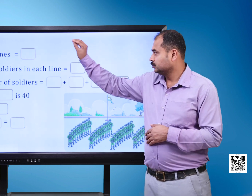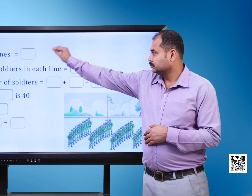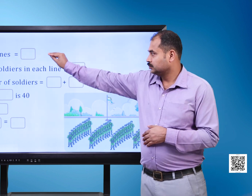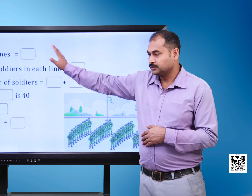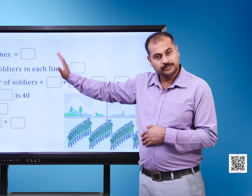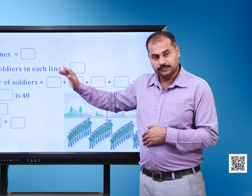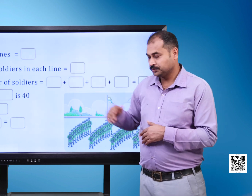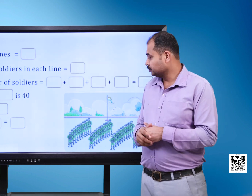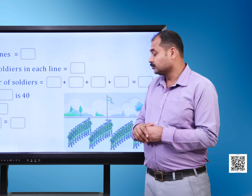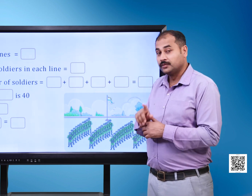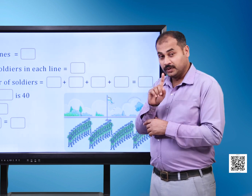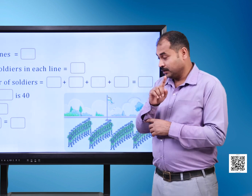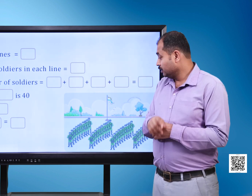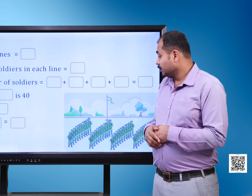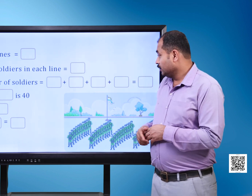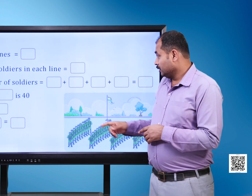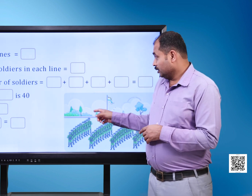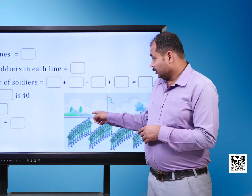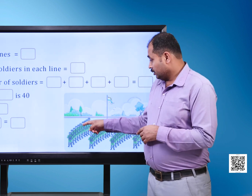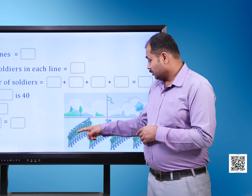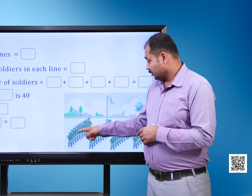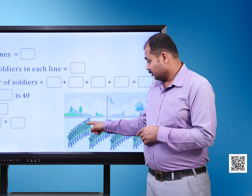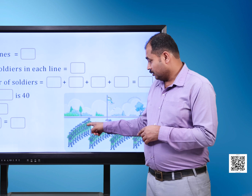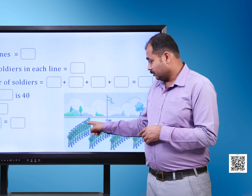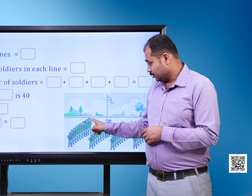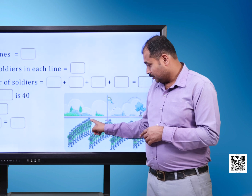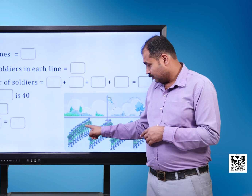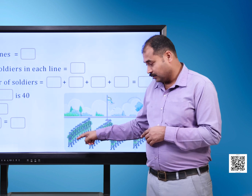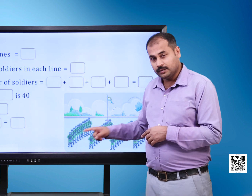blank number of soldiers in each line equal to blank